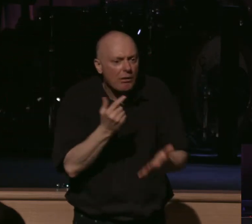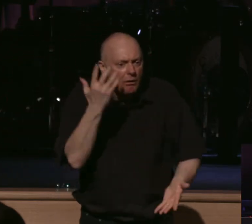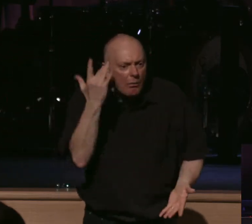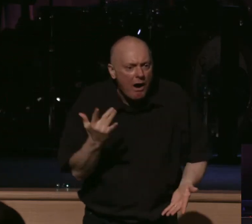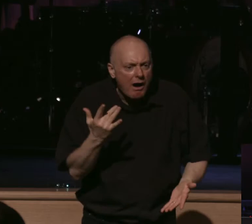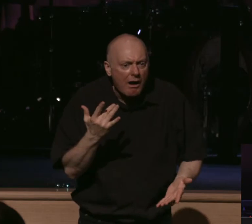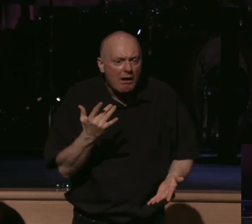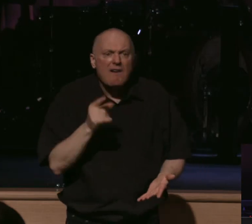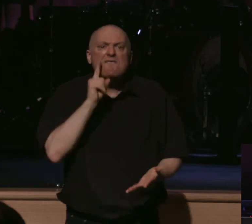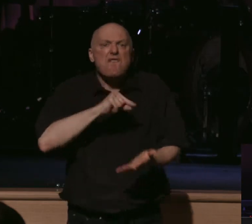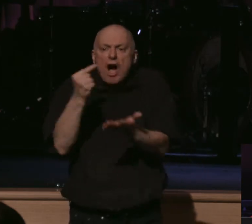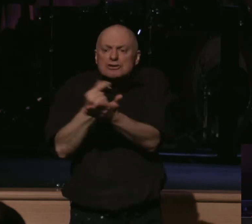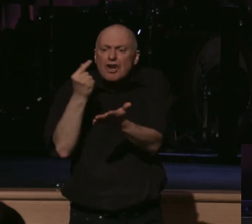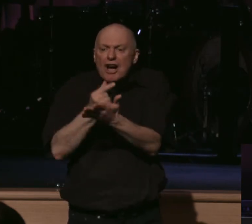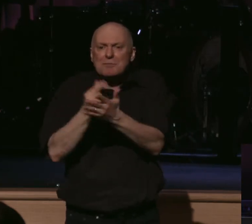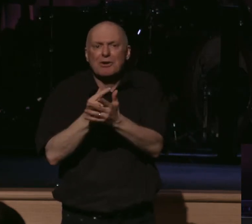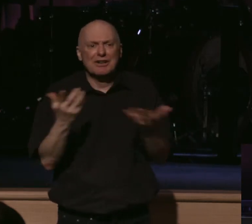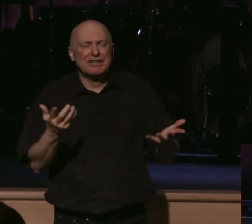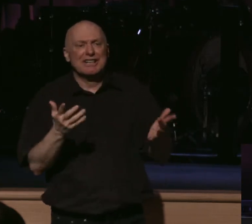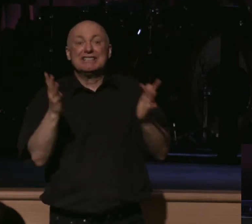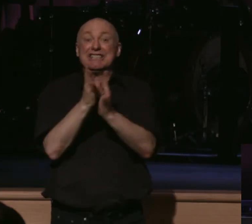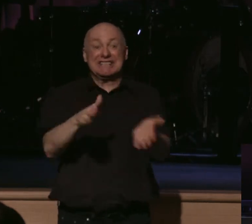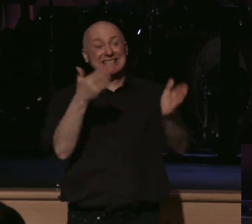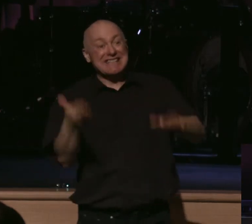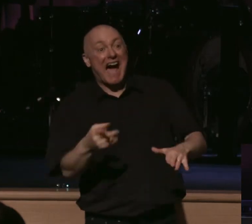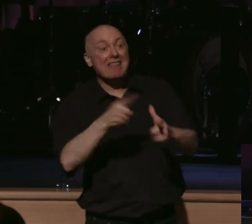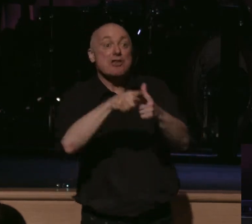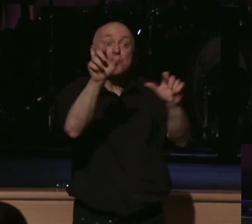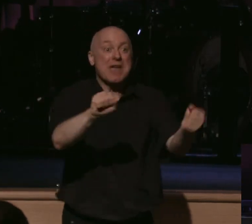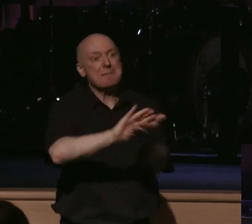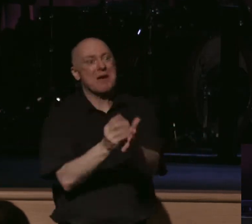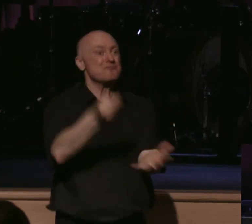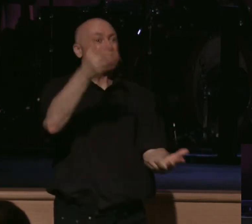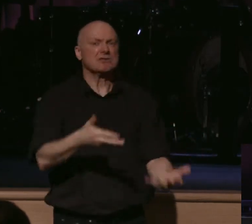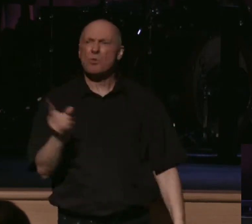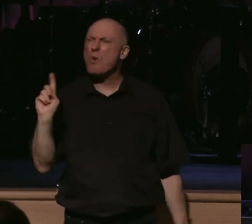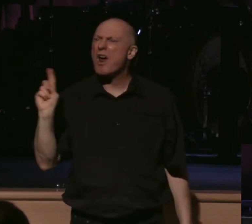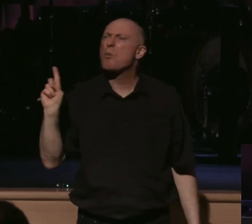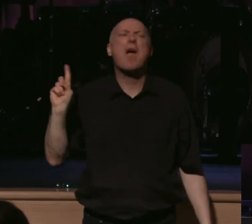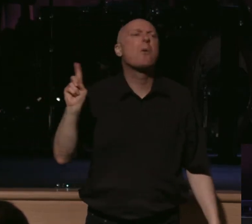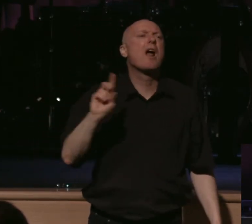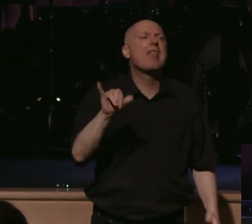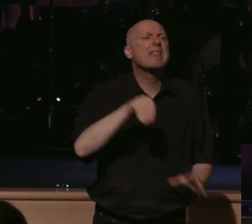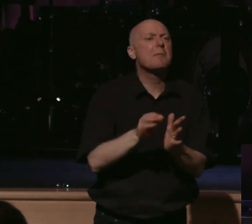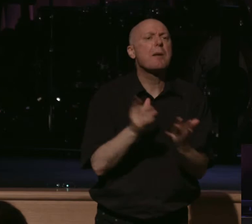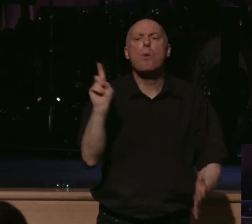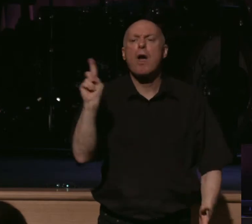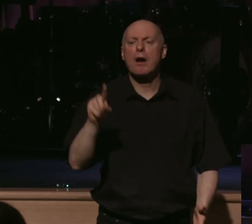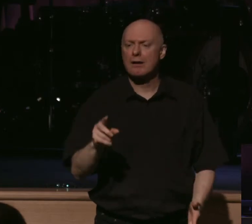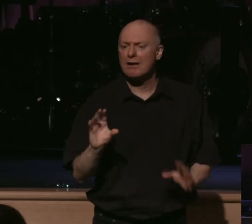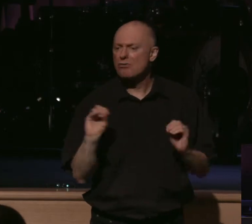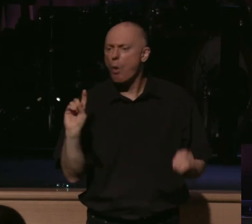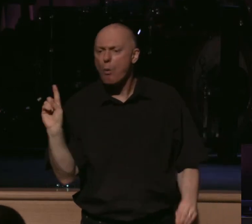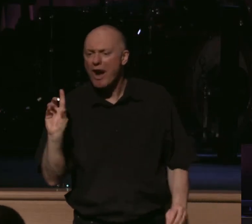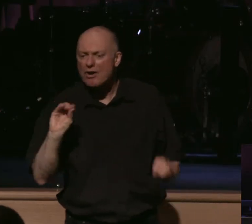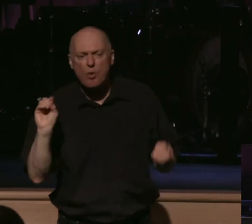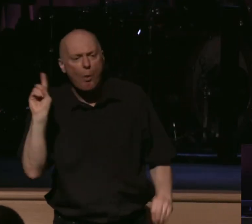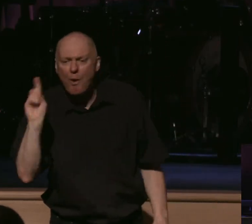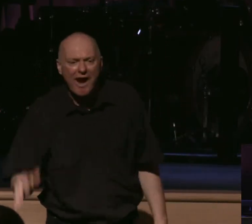ultimately, a gospel of prosperity says Jesus died so you can be rich. Really? Where's that in Scripture? Nowhere. Nowhere. Right? It